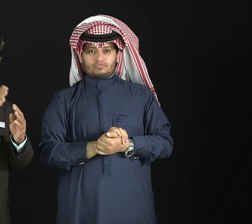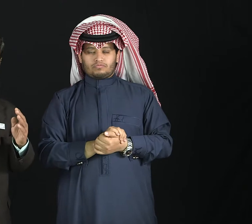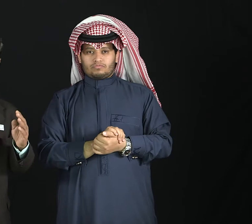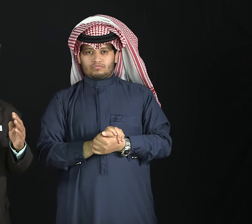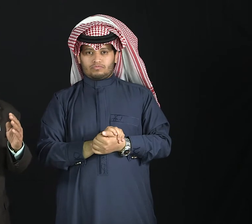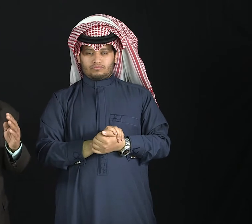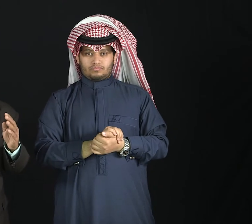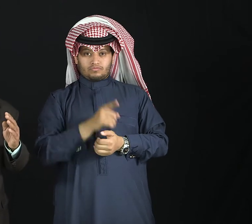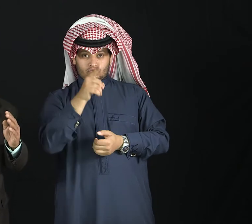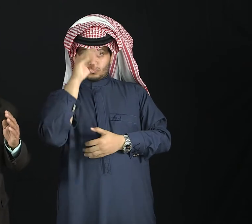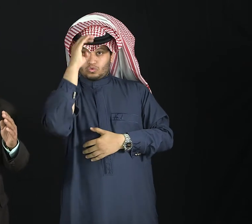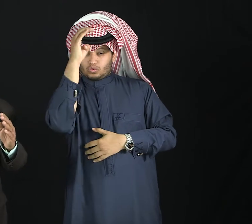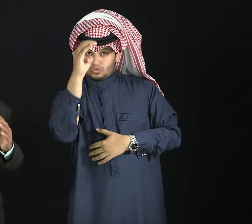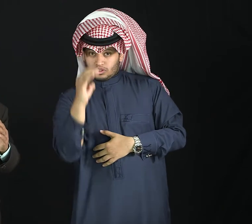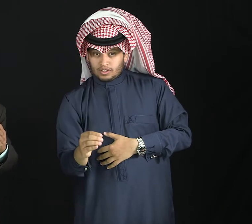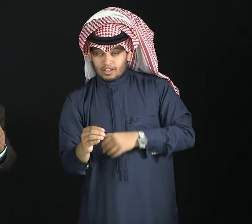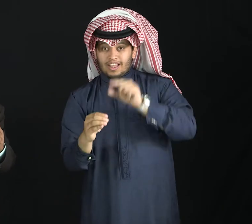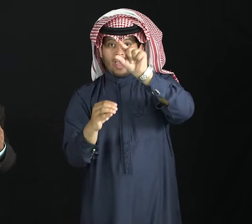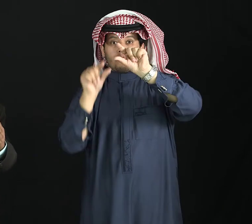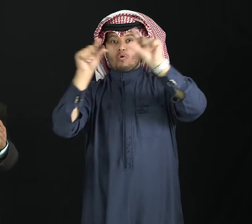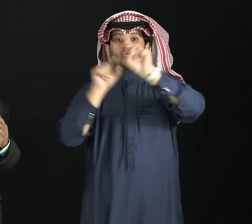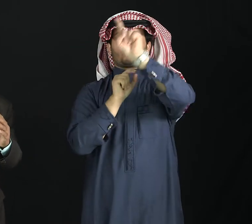Multiple choices, A, B, C.